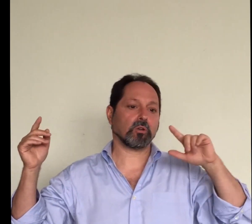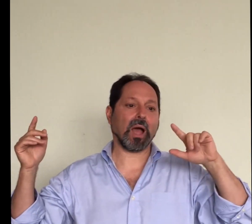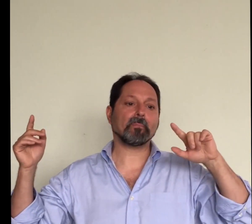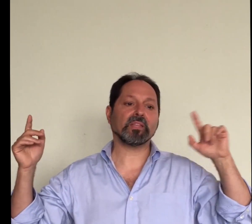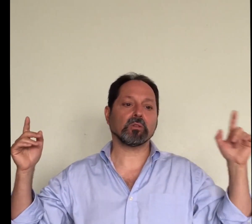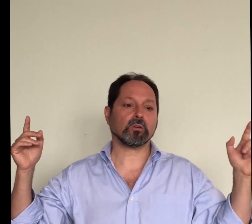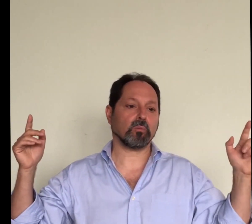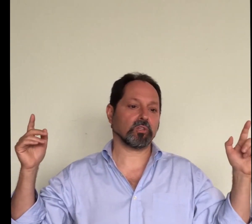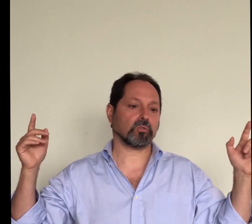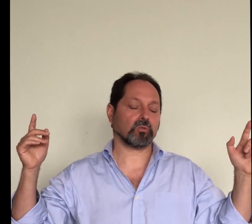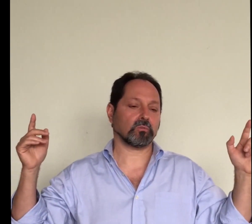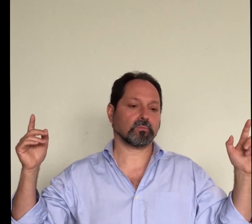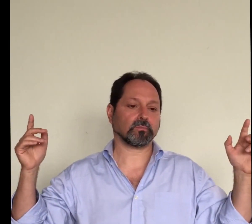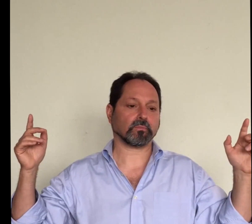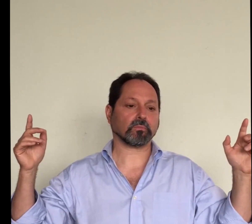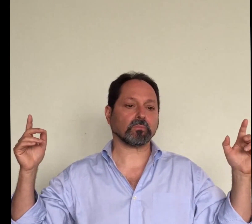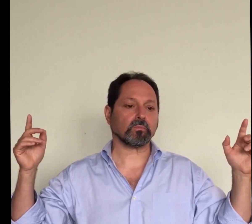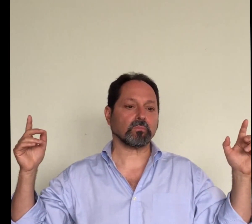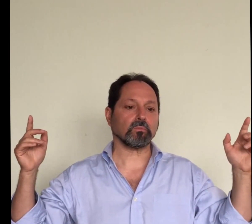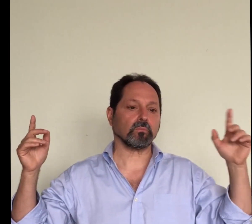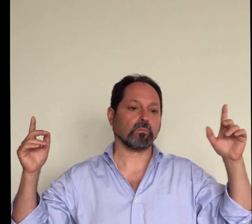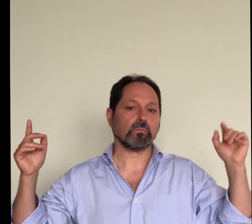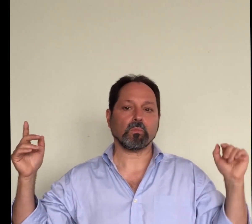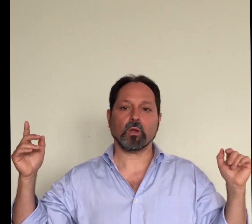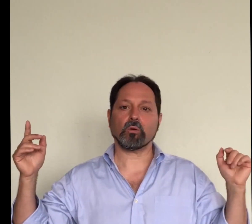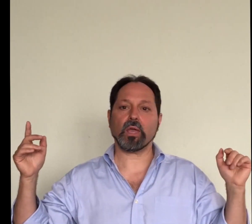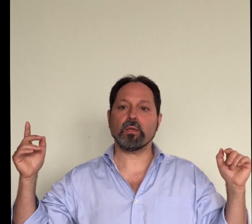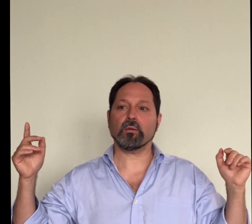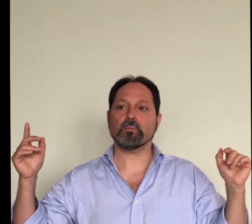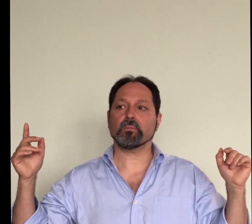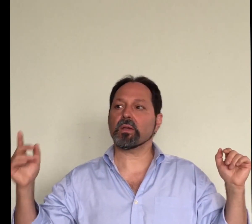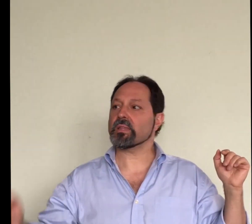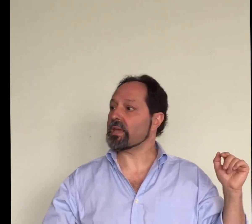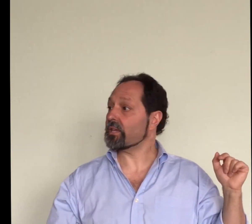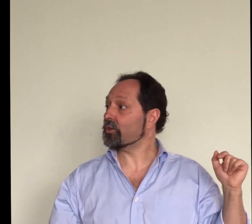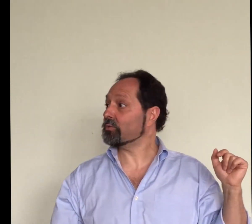have been in our commissure okay thank you